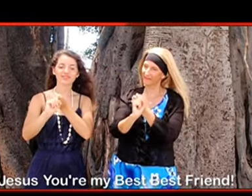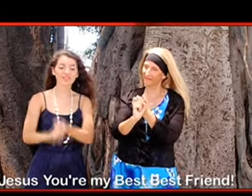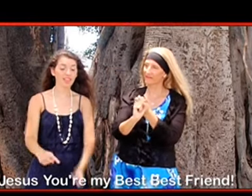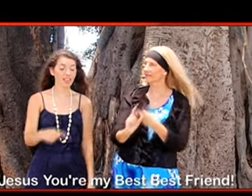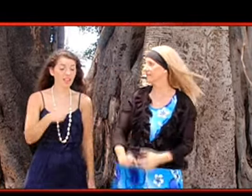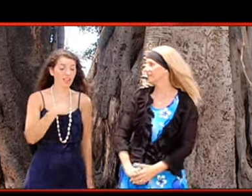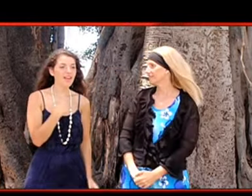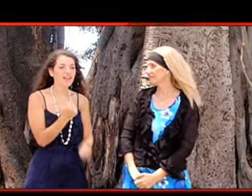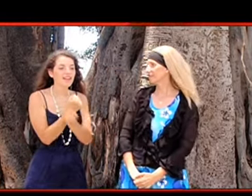One